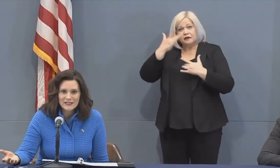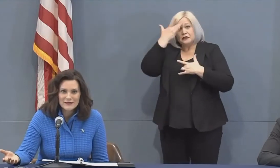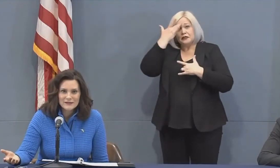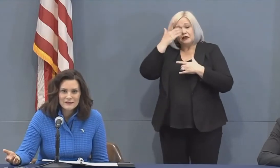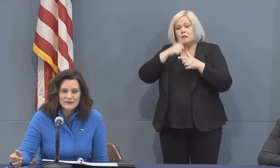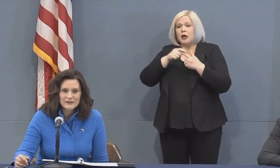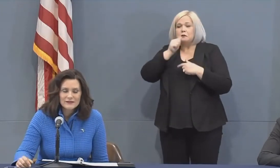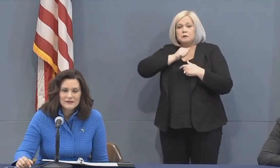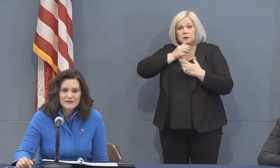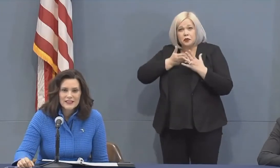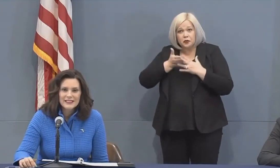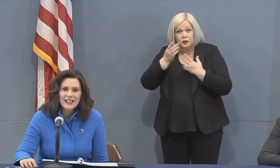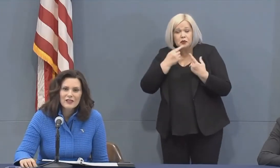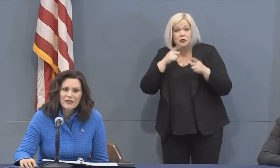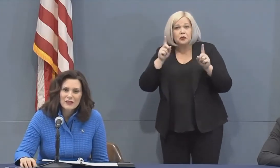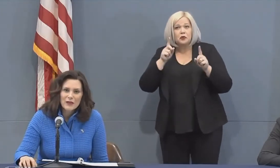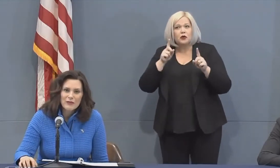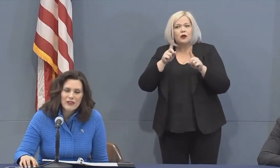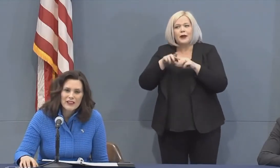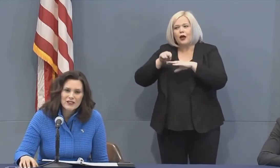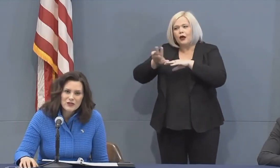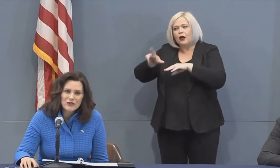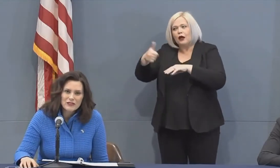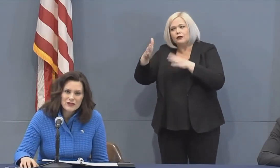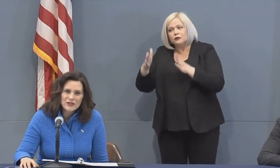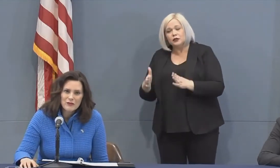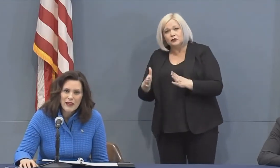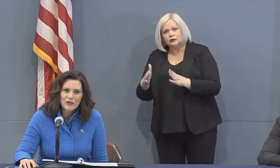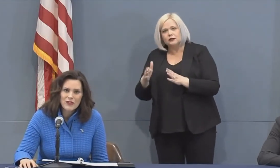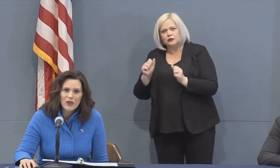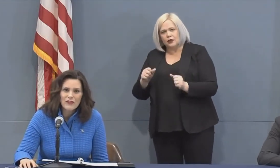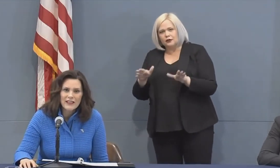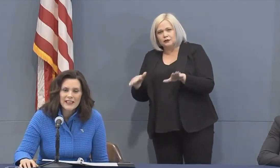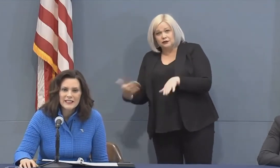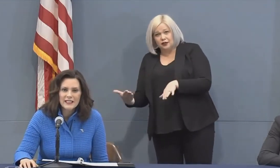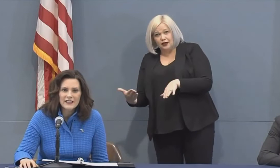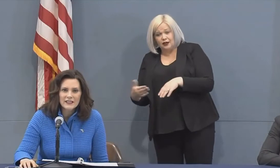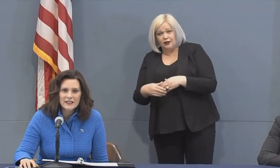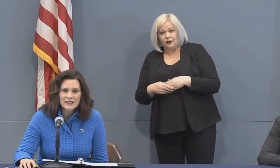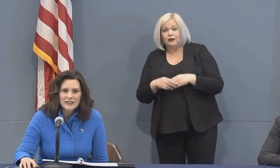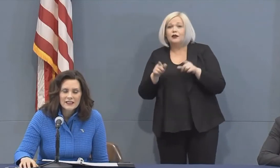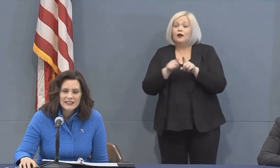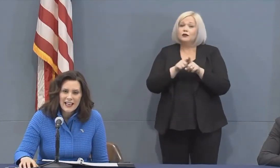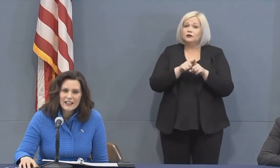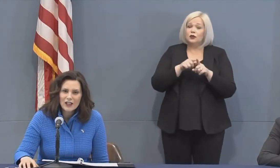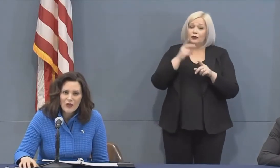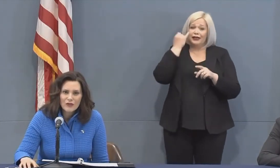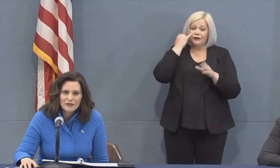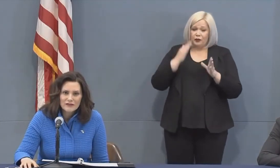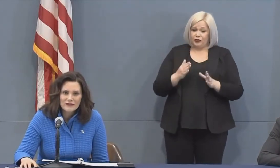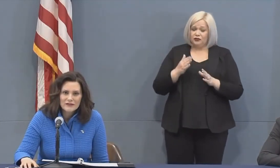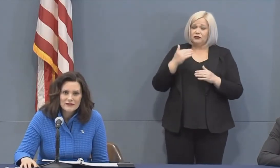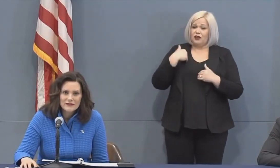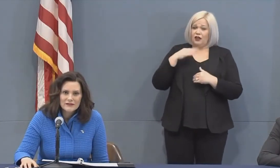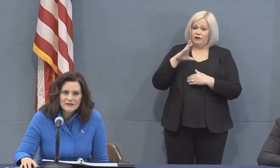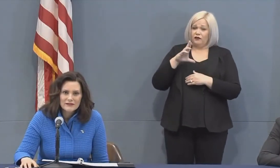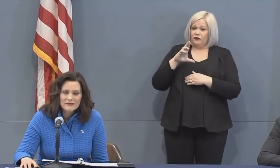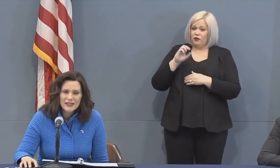from it. And tell them that the people that do lose their battle with COVID-19 die alone.